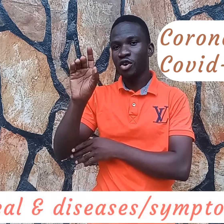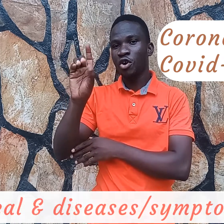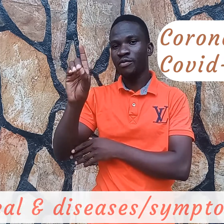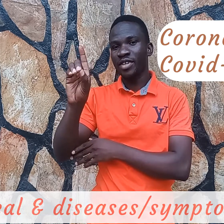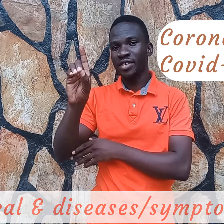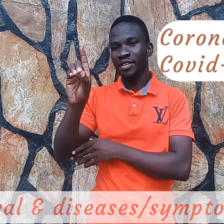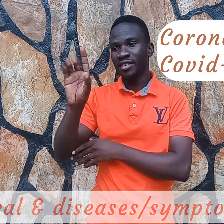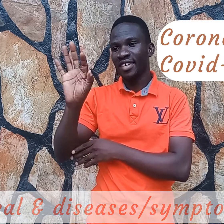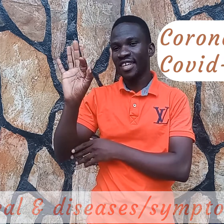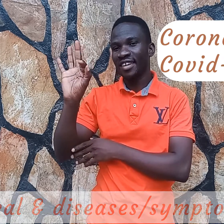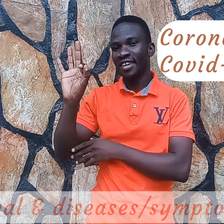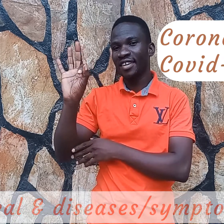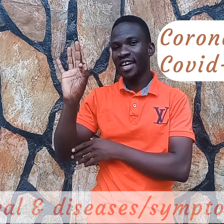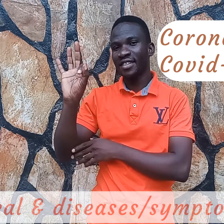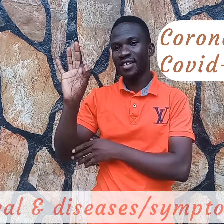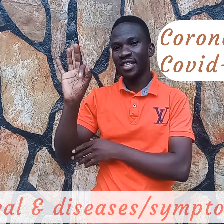COVID-19